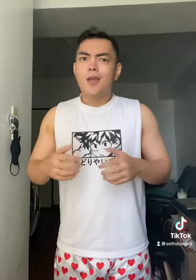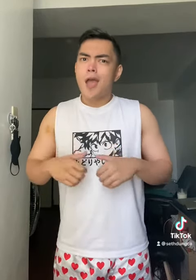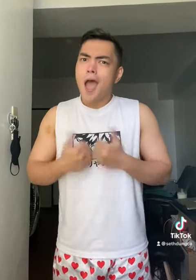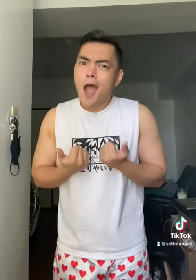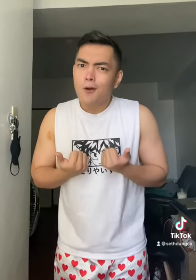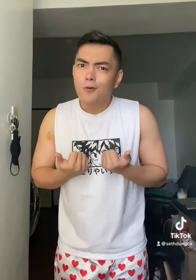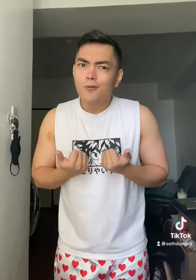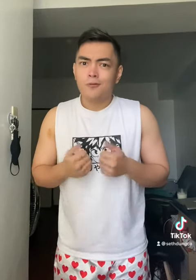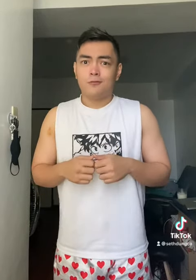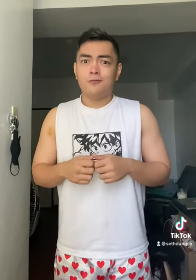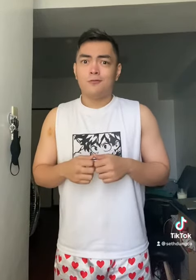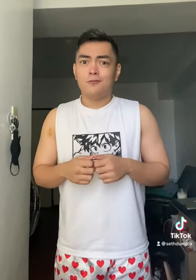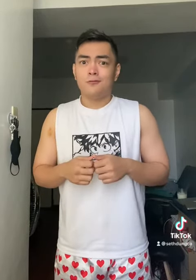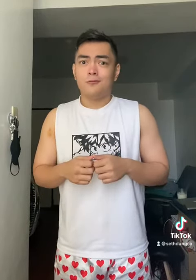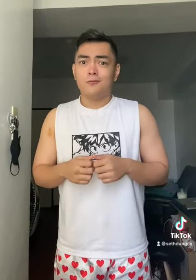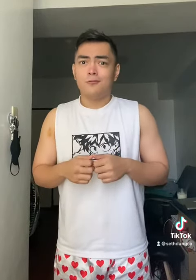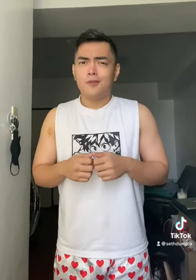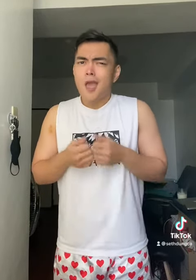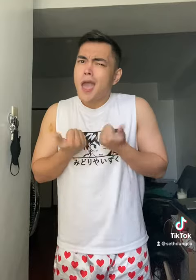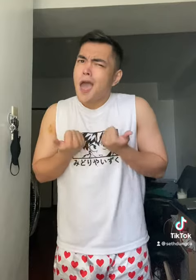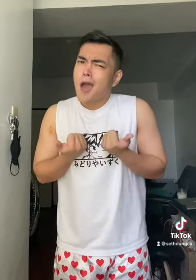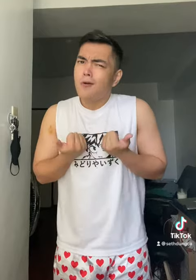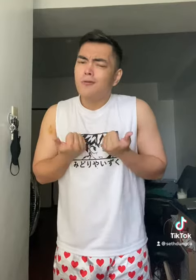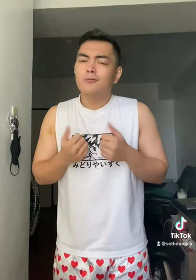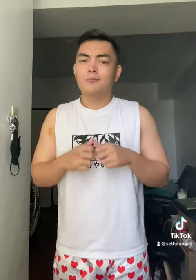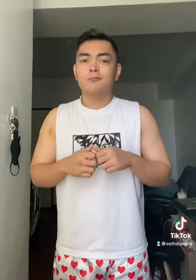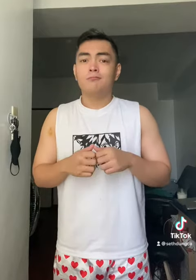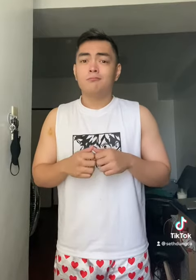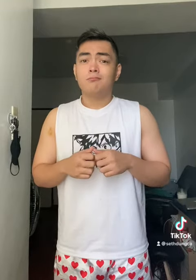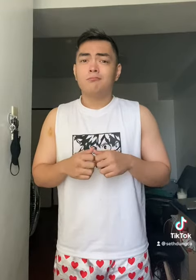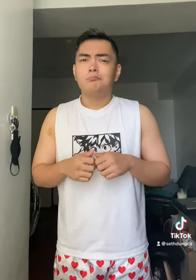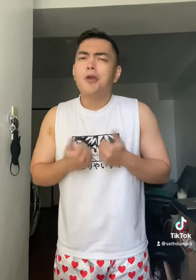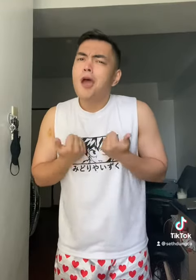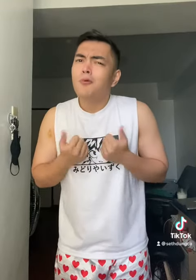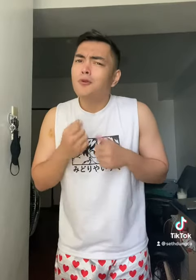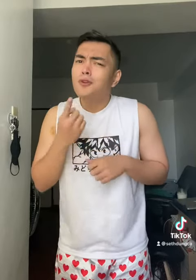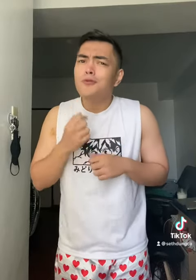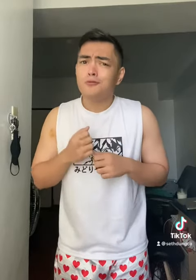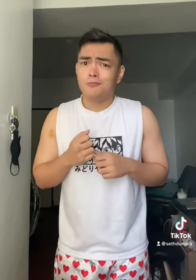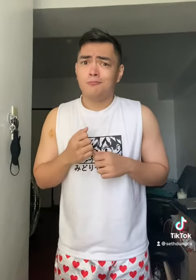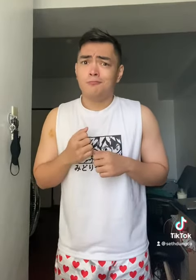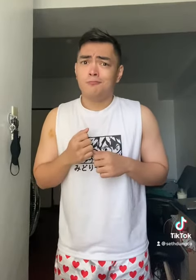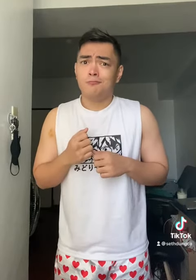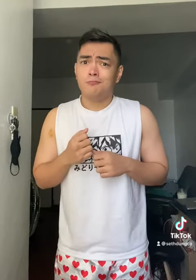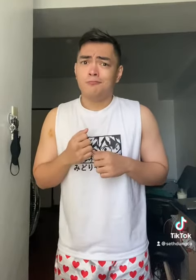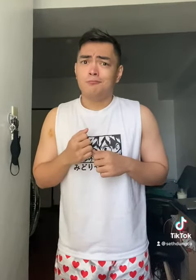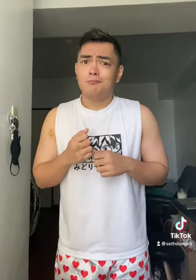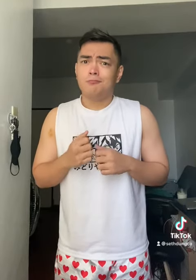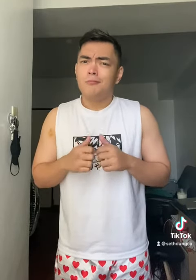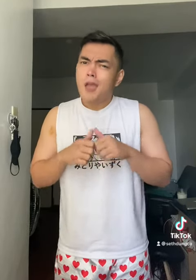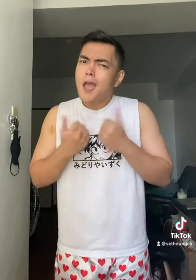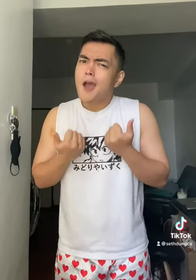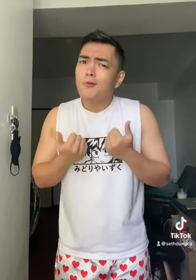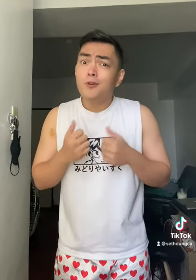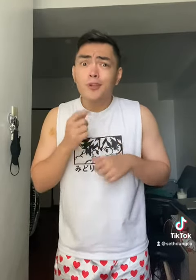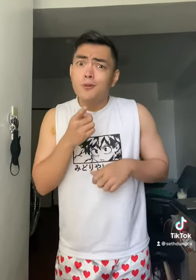How? How? How are you? How are you?